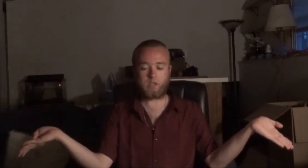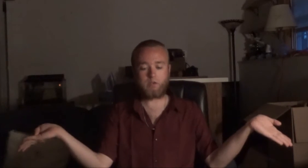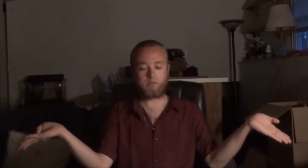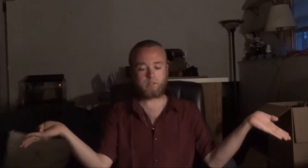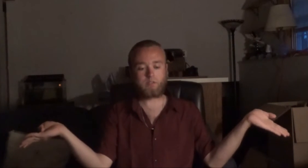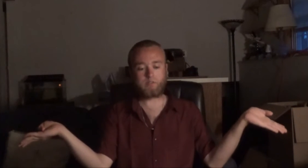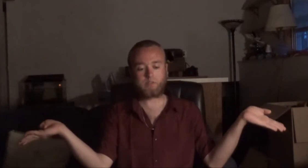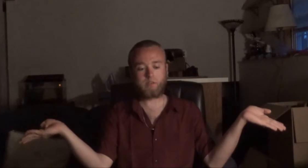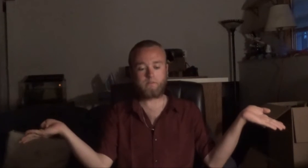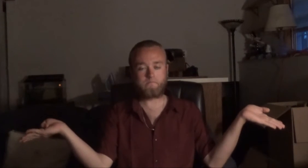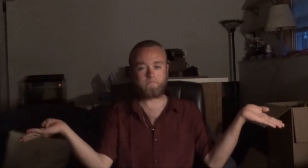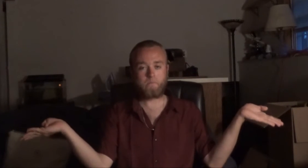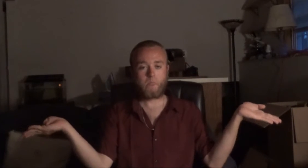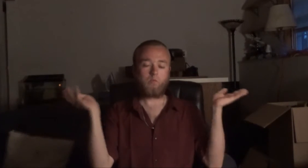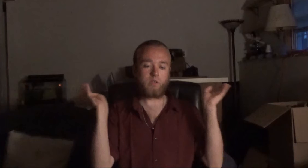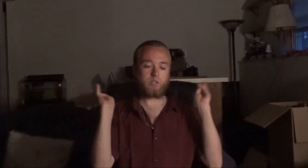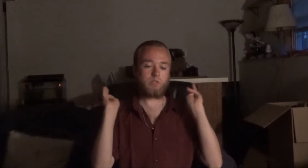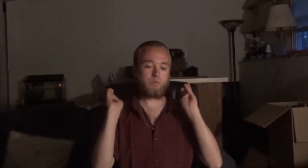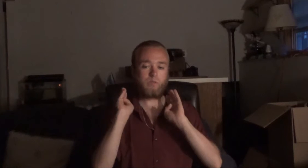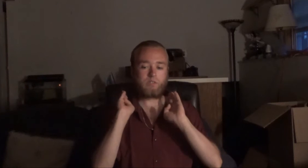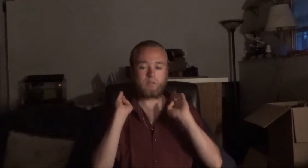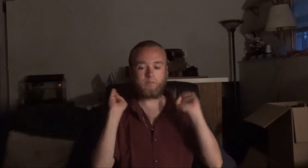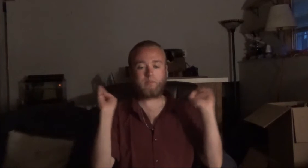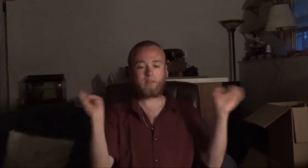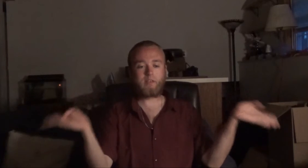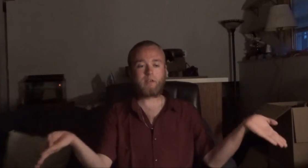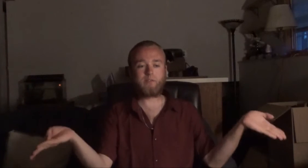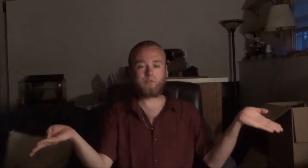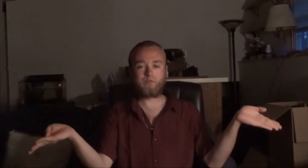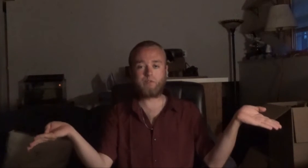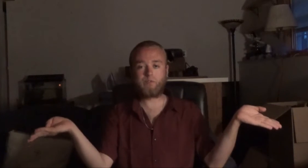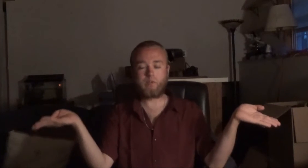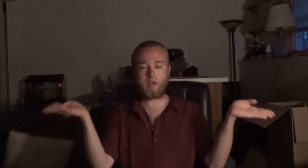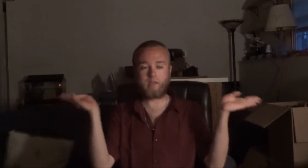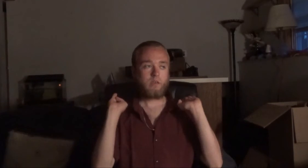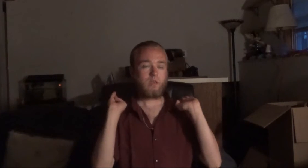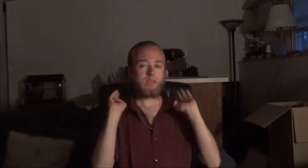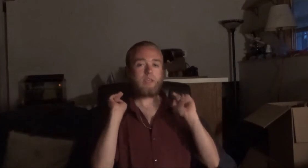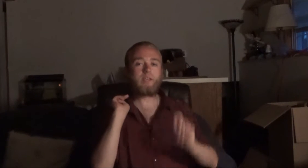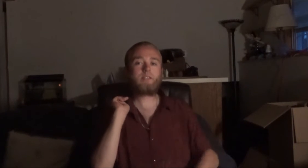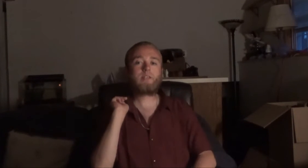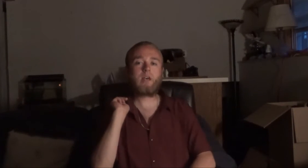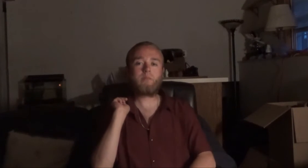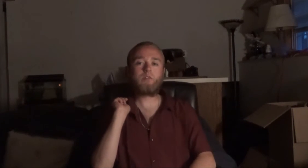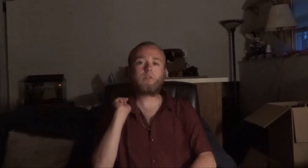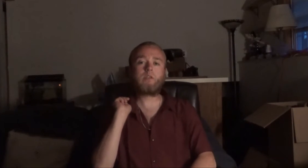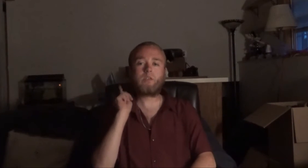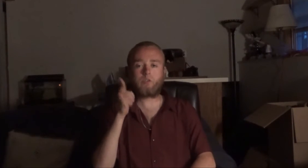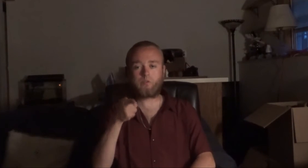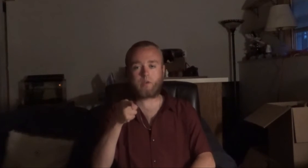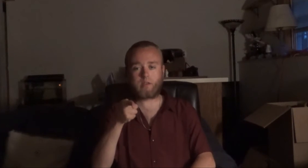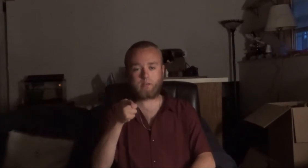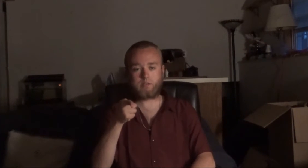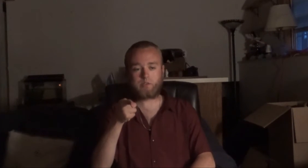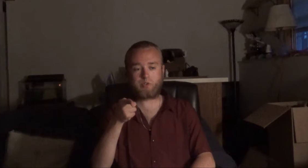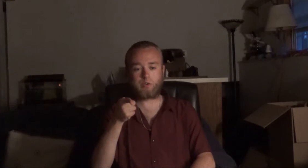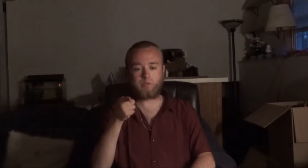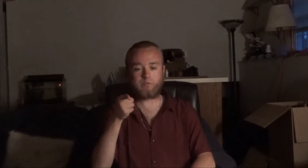terrorist or something, which is completely untrue. And yes, I am looking at you, Alex Jones,